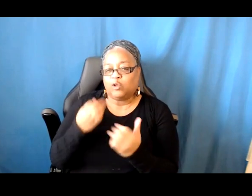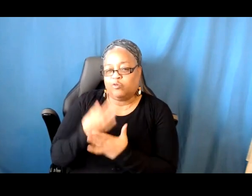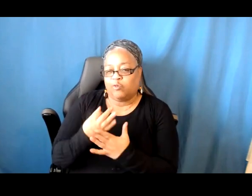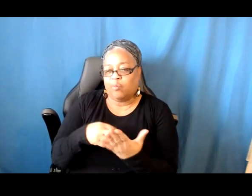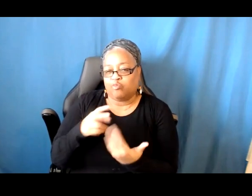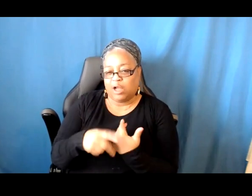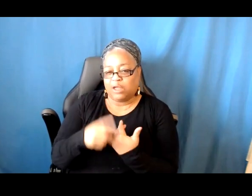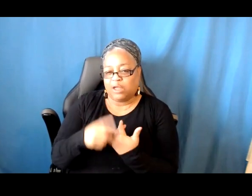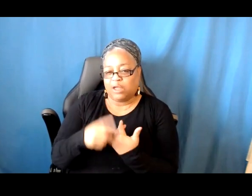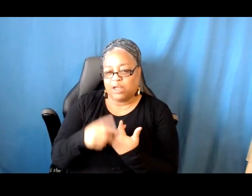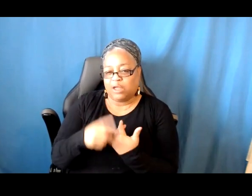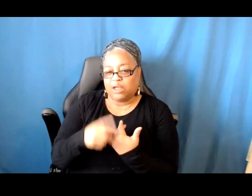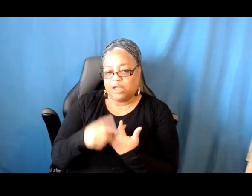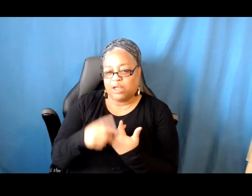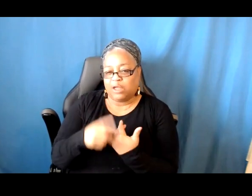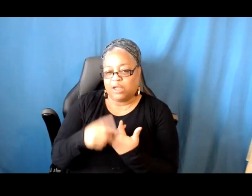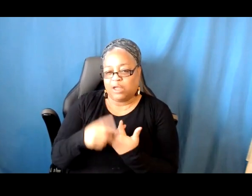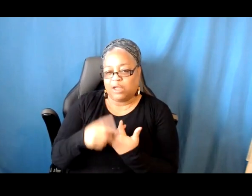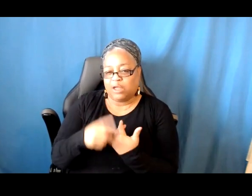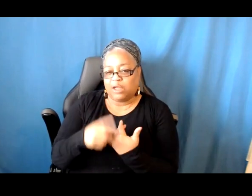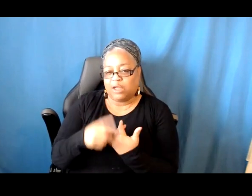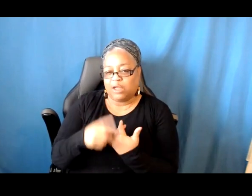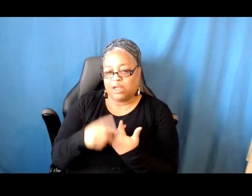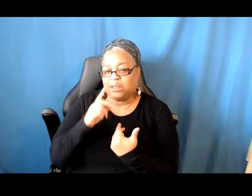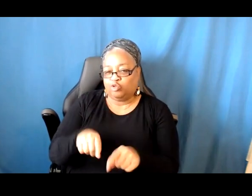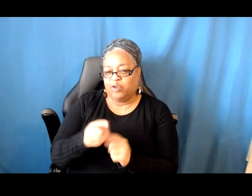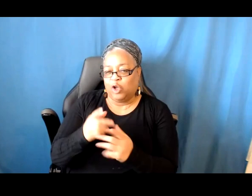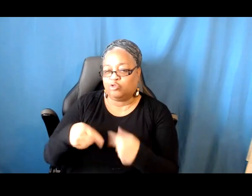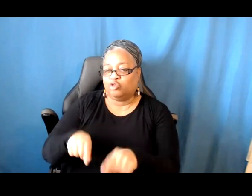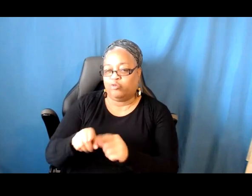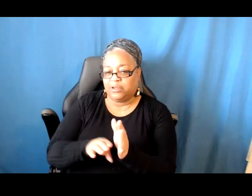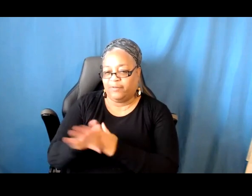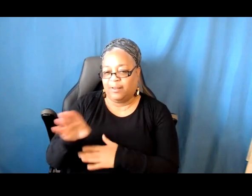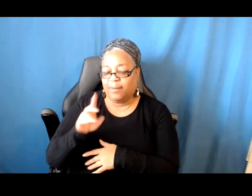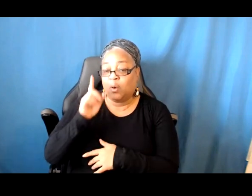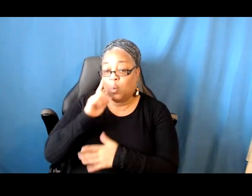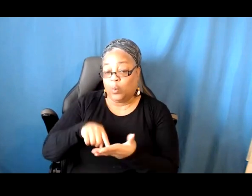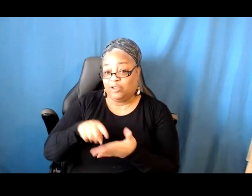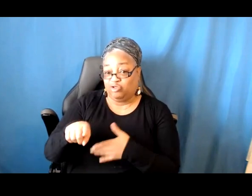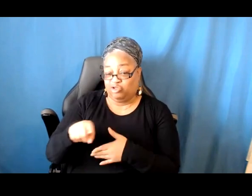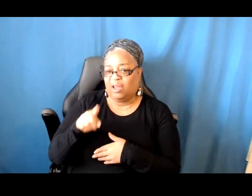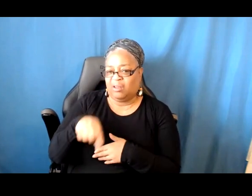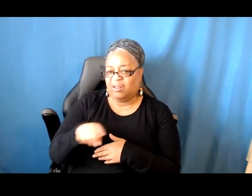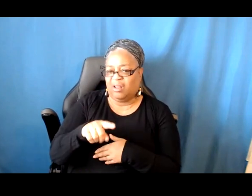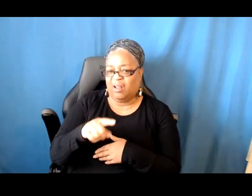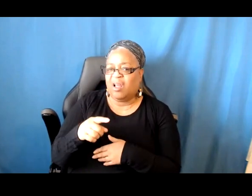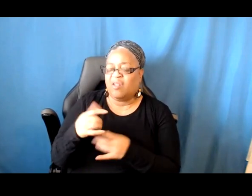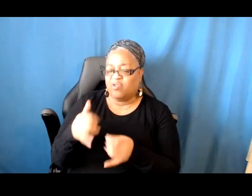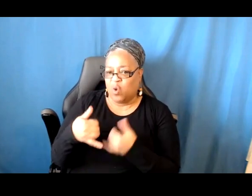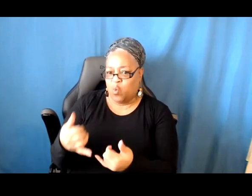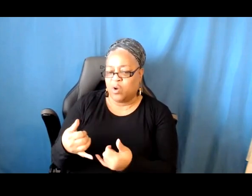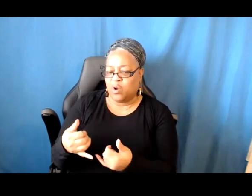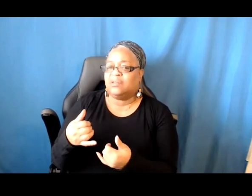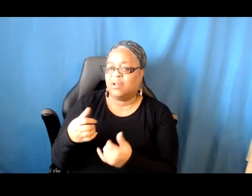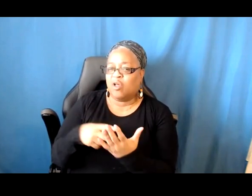anticipate our relationship with our awardees to be between three to five years, meaning that the project won't be ready for its public